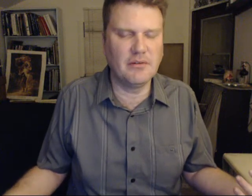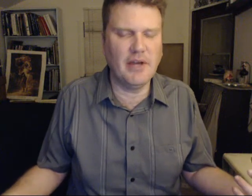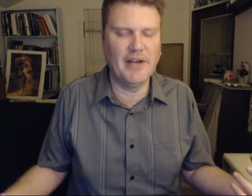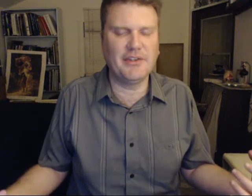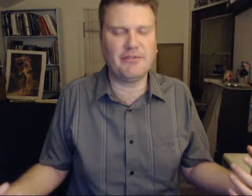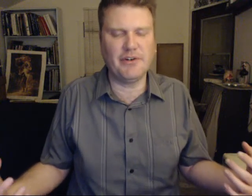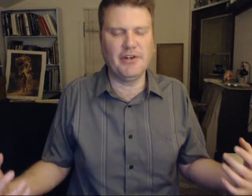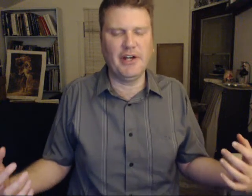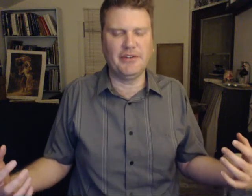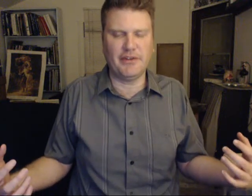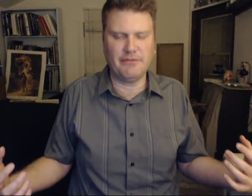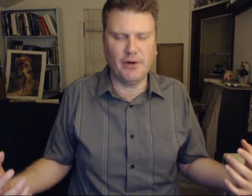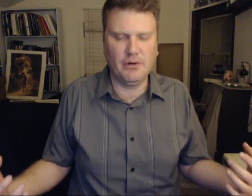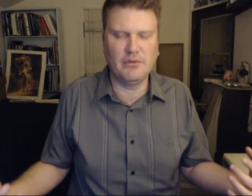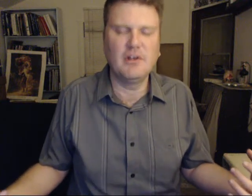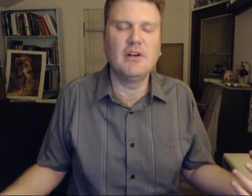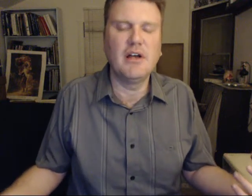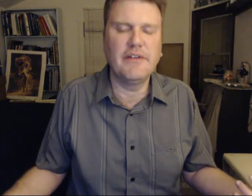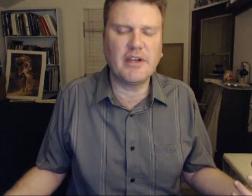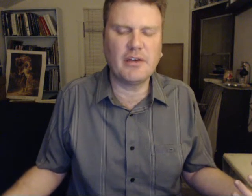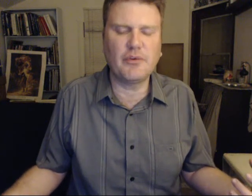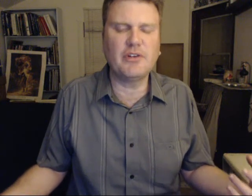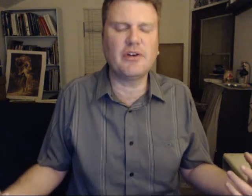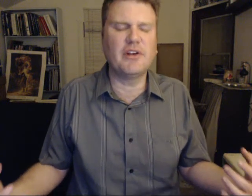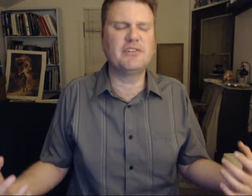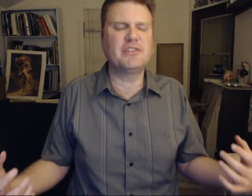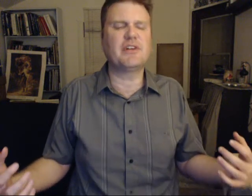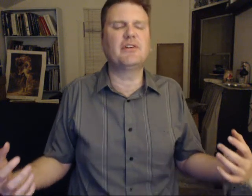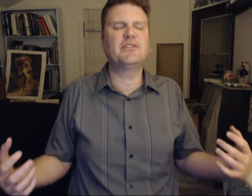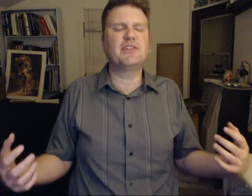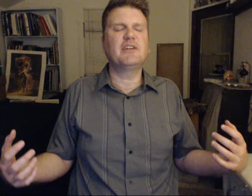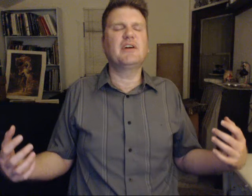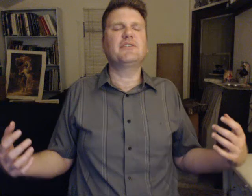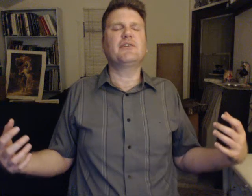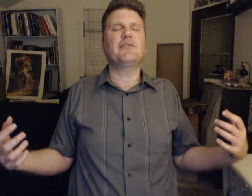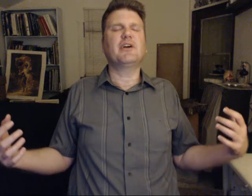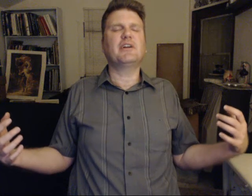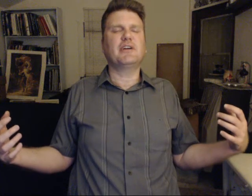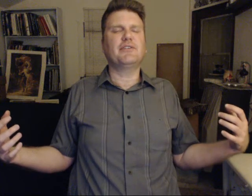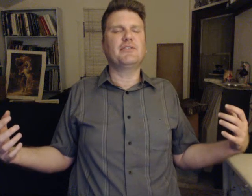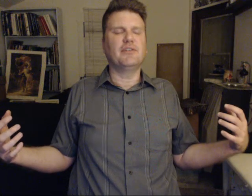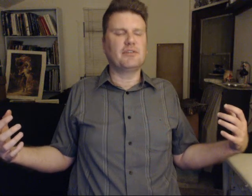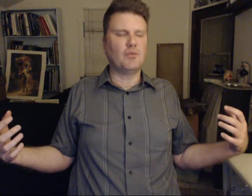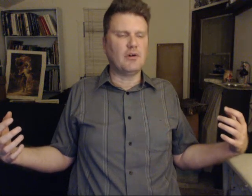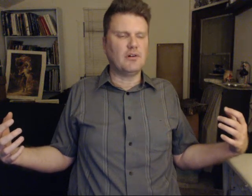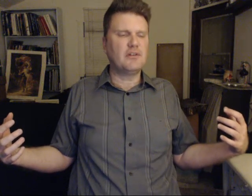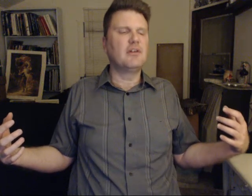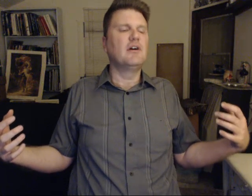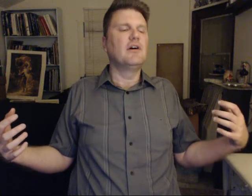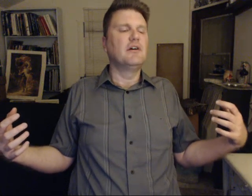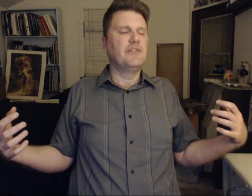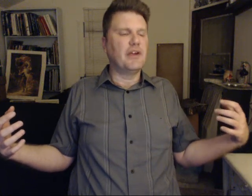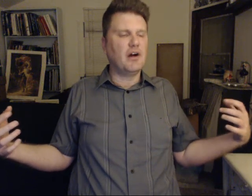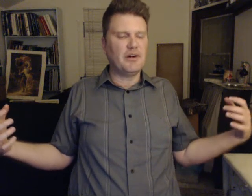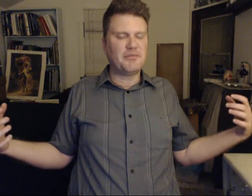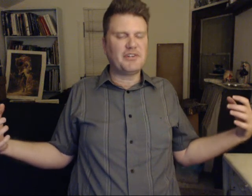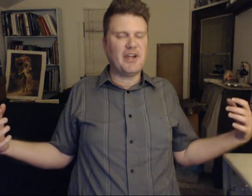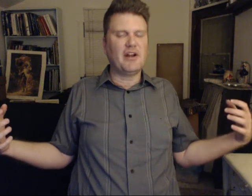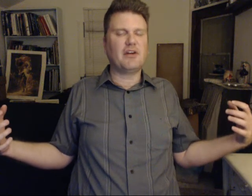as a friend, not as a foe. And they can read your energies, understand, yes, they're very connected to this world. They call as much anarchy,